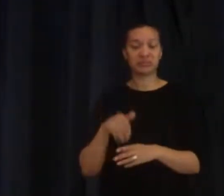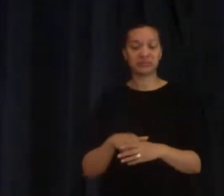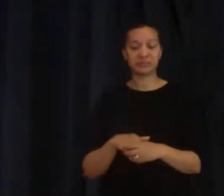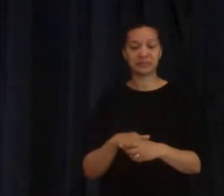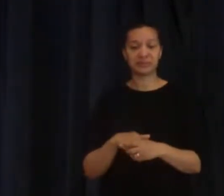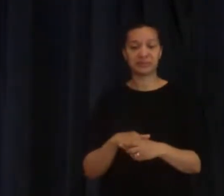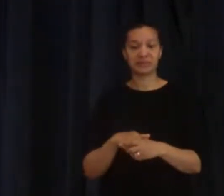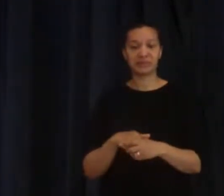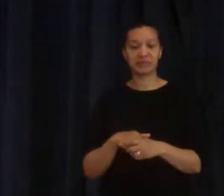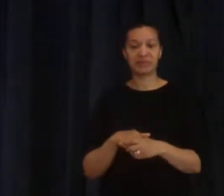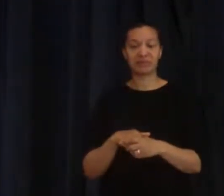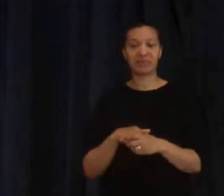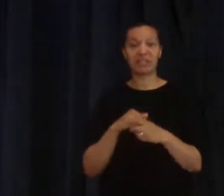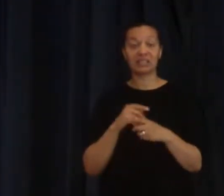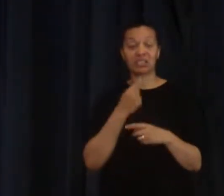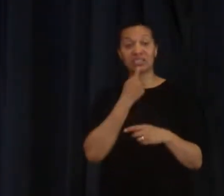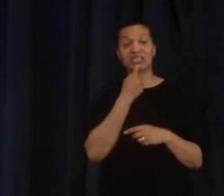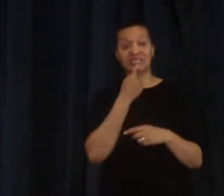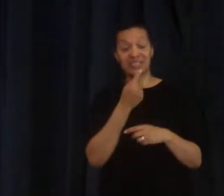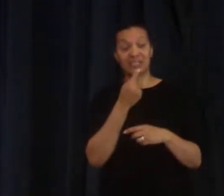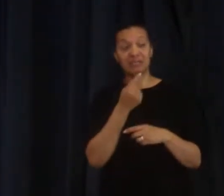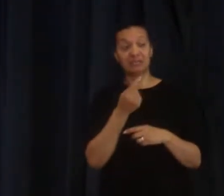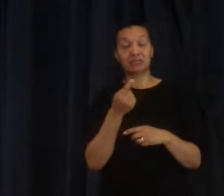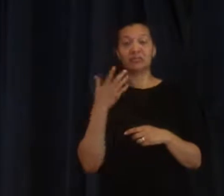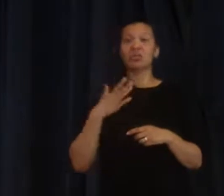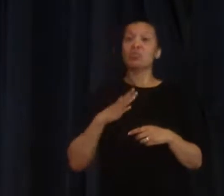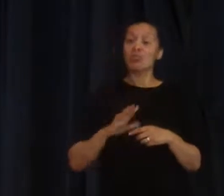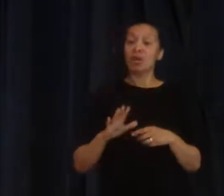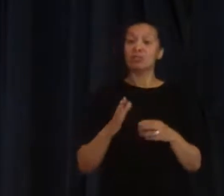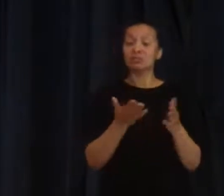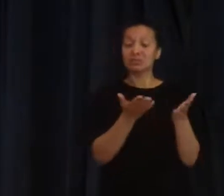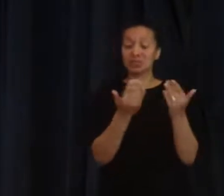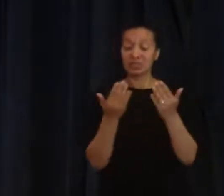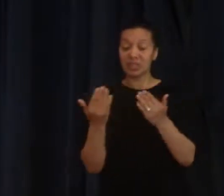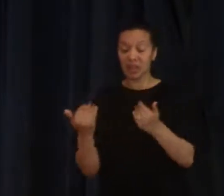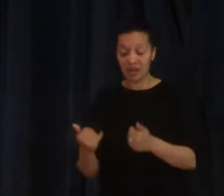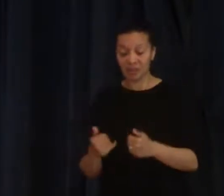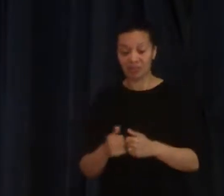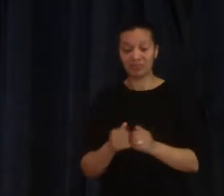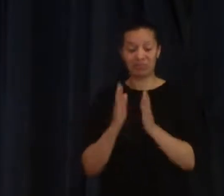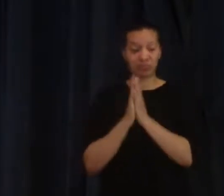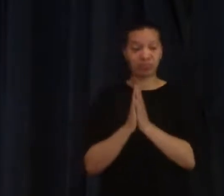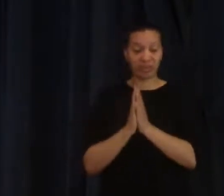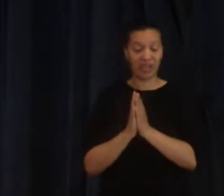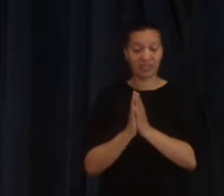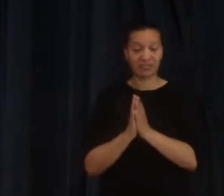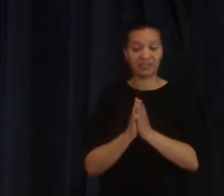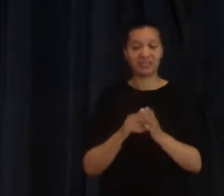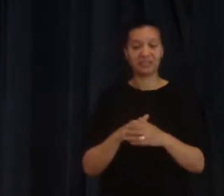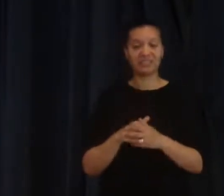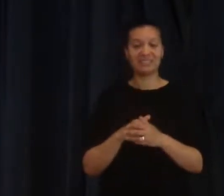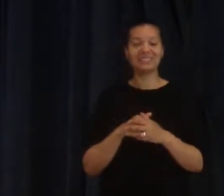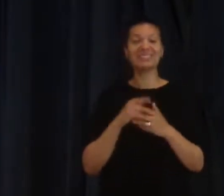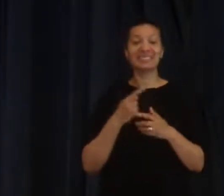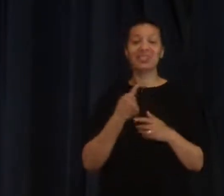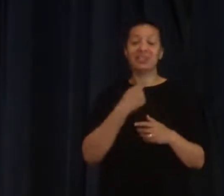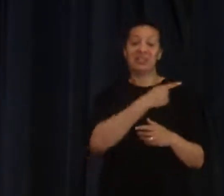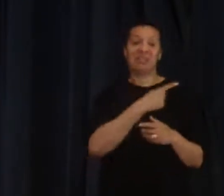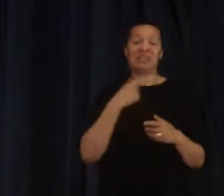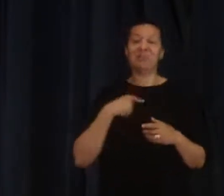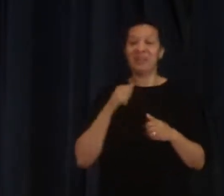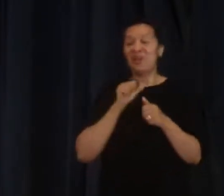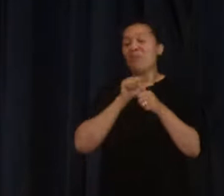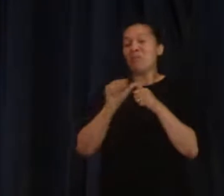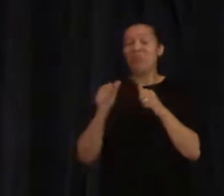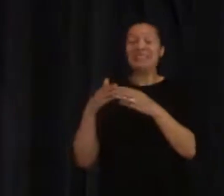And she invited people to go forward for prayer. Now being the great youth leader I was at the time I went forward for prayer I don't know